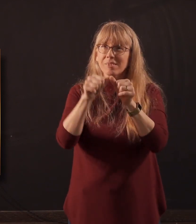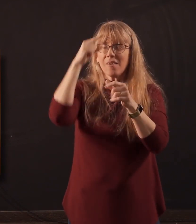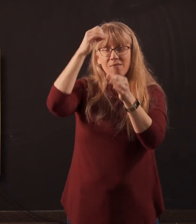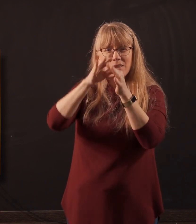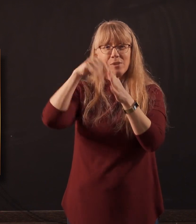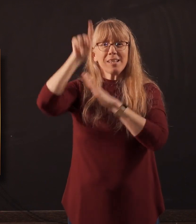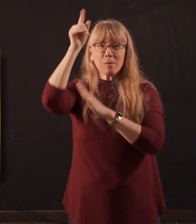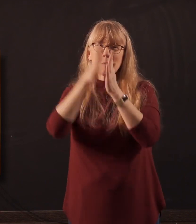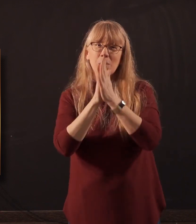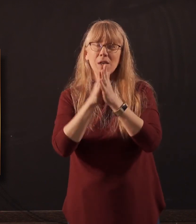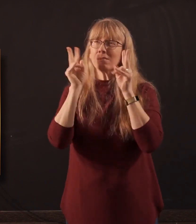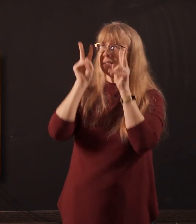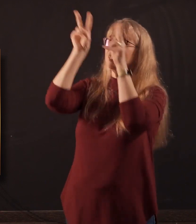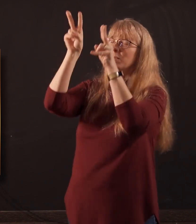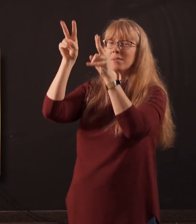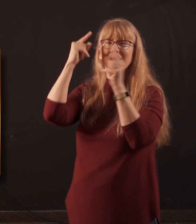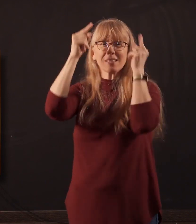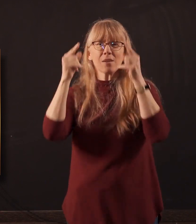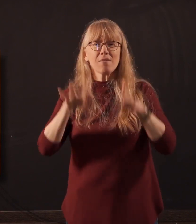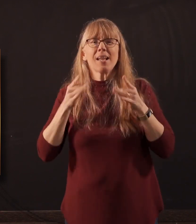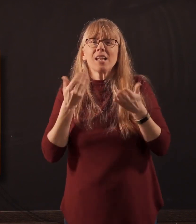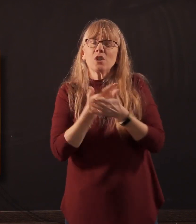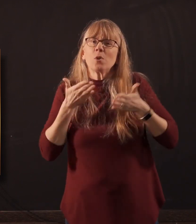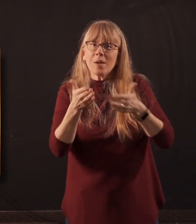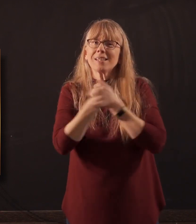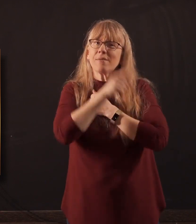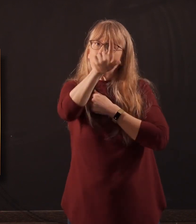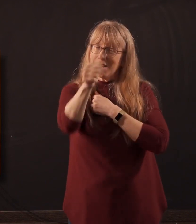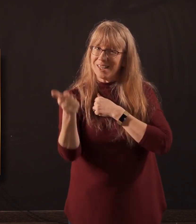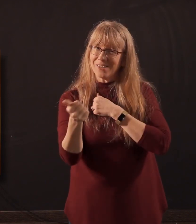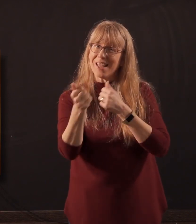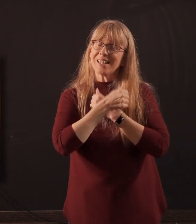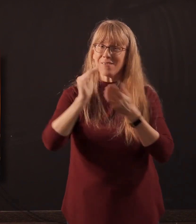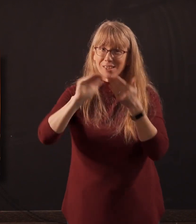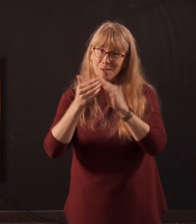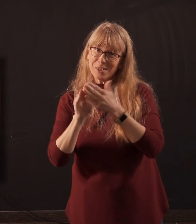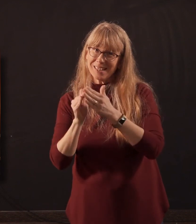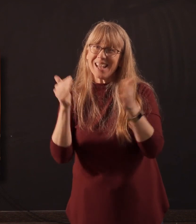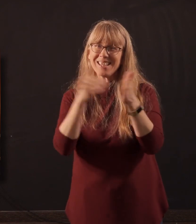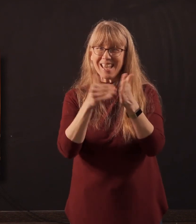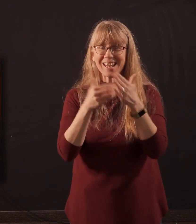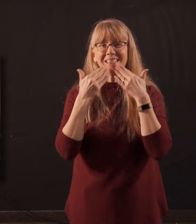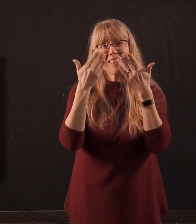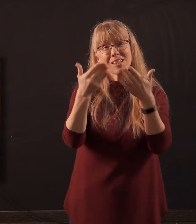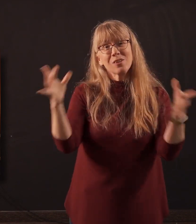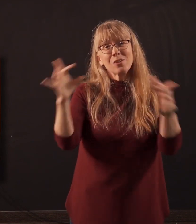to Him as we consider finding new ways of loving each other and loving our community. Again, thanks for joining us today.